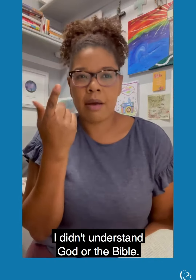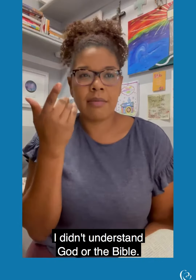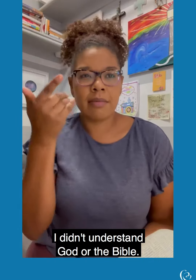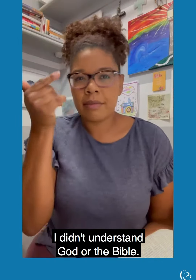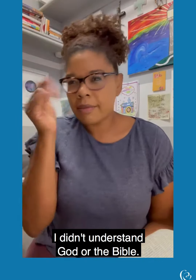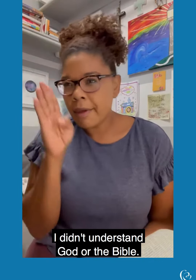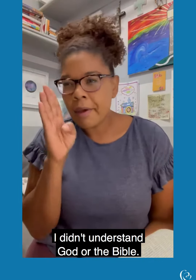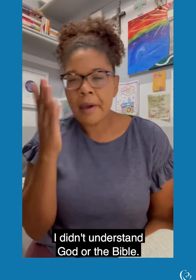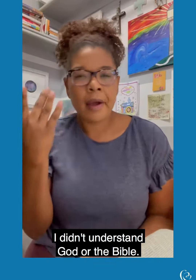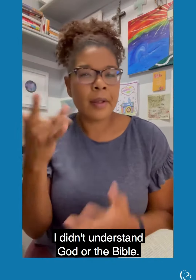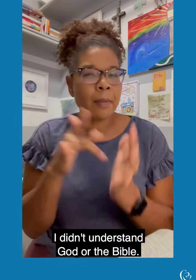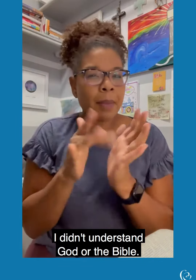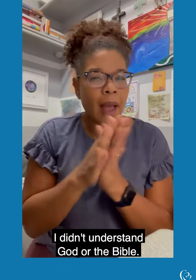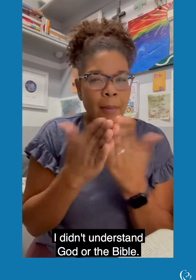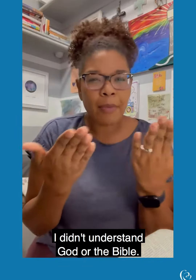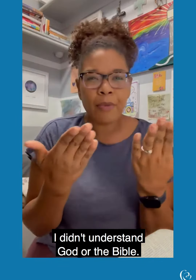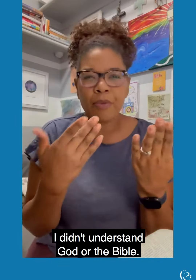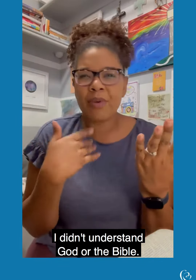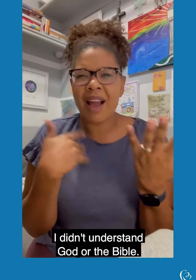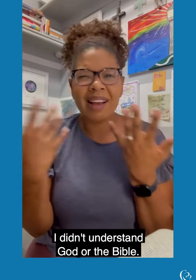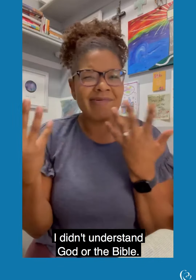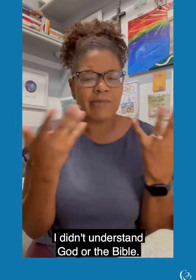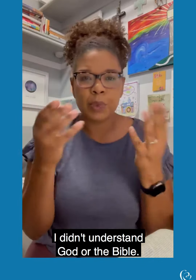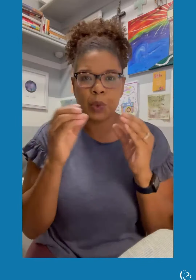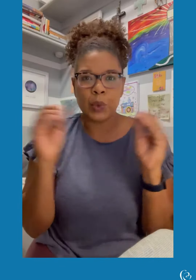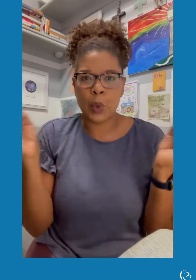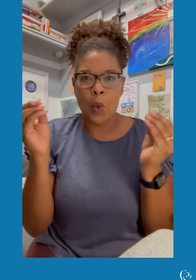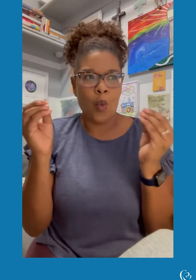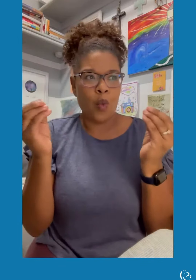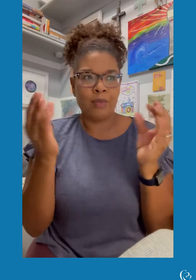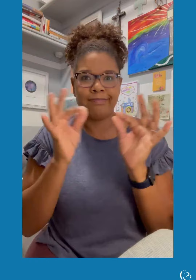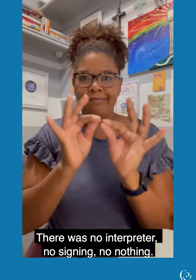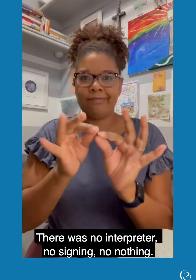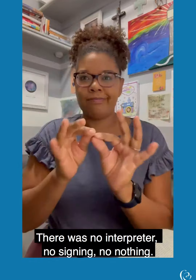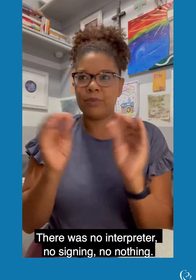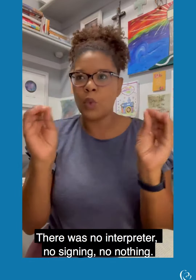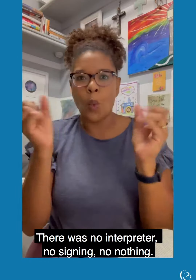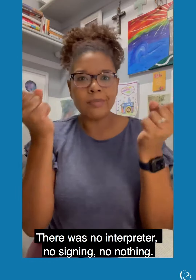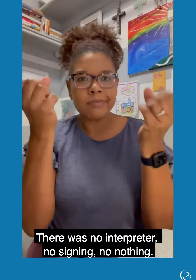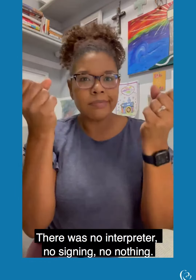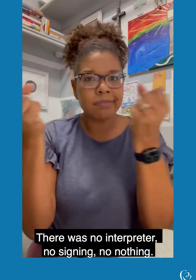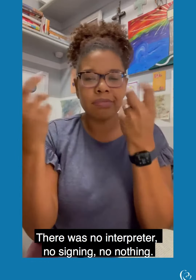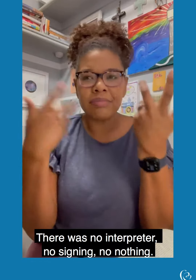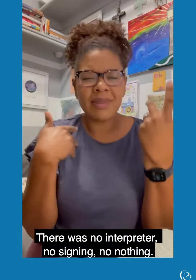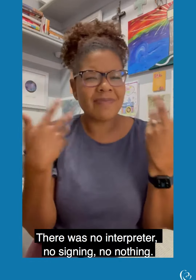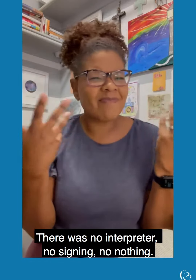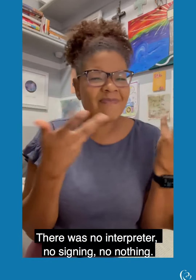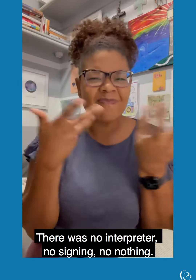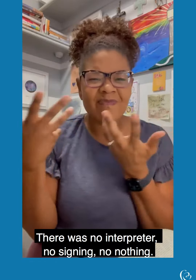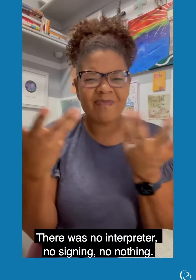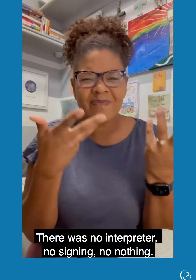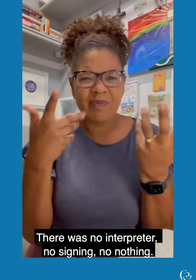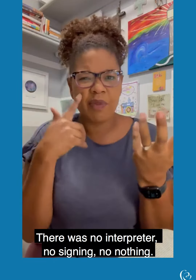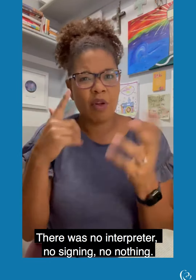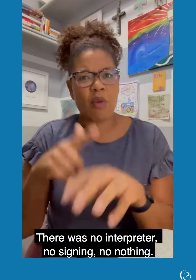understand God, the Bible. There was no interpreter, no signing, nothing,